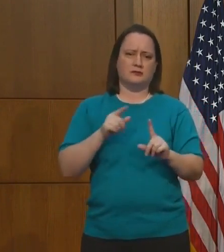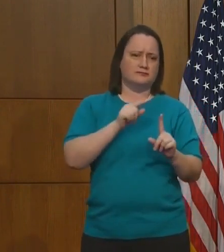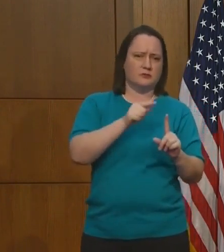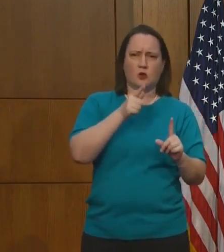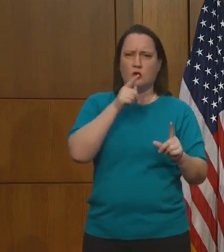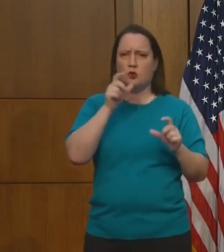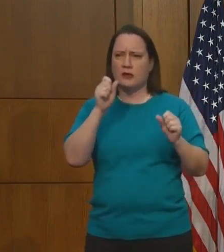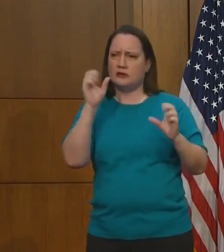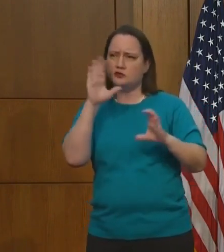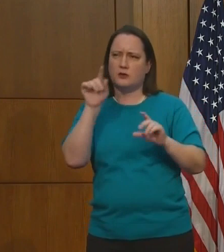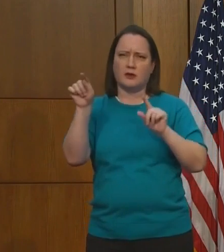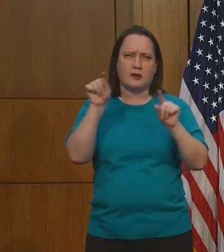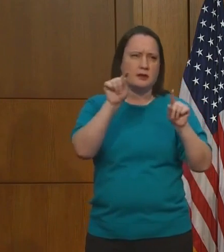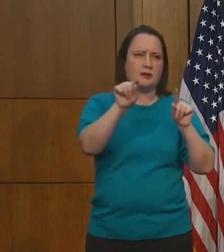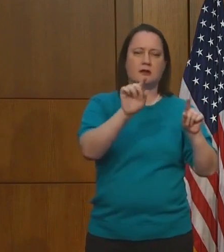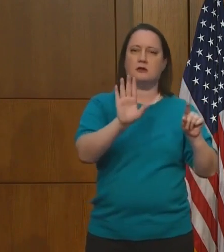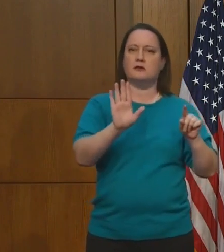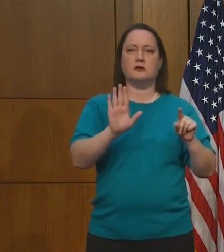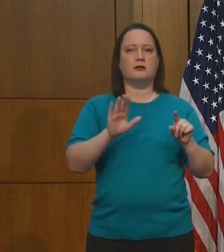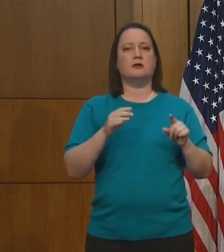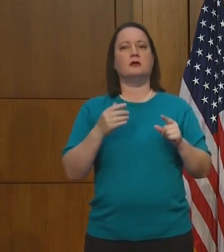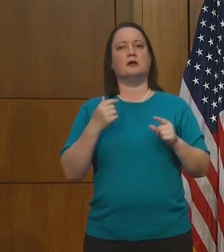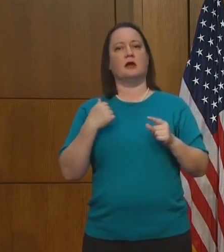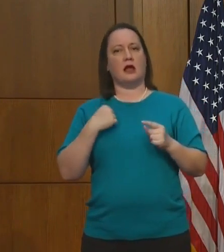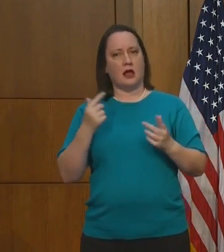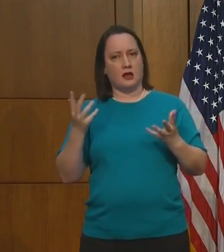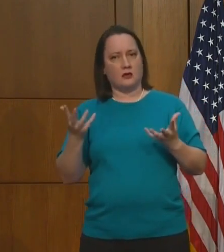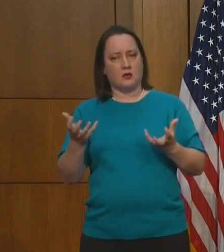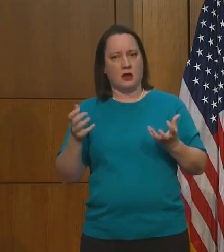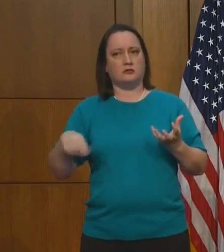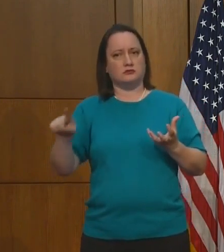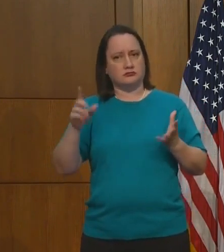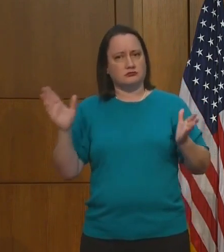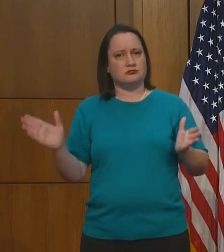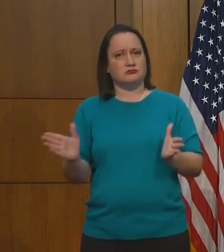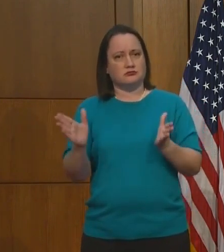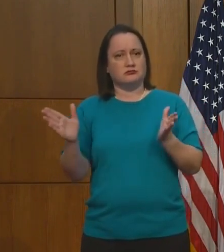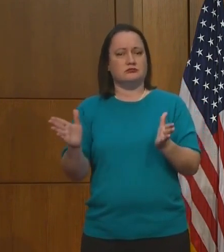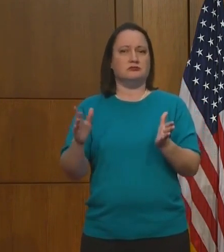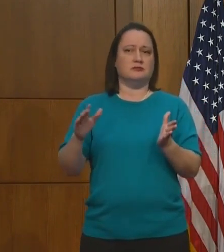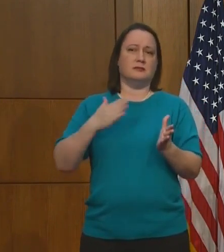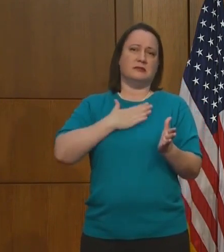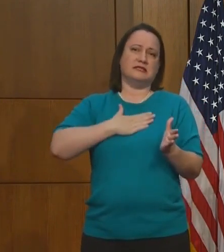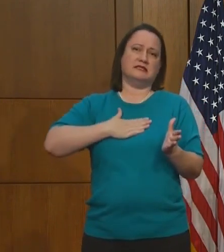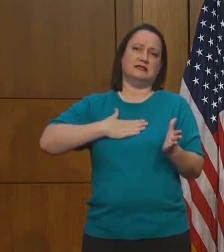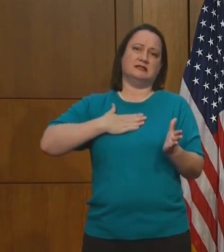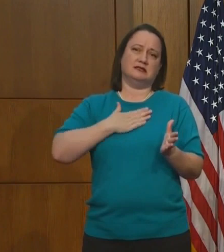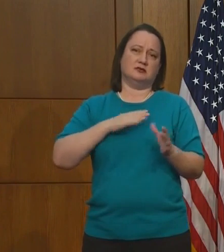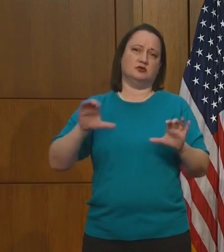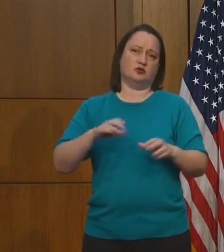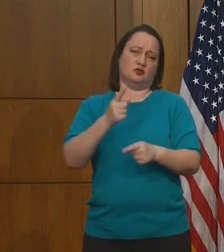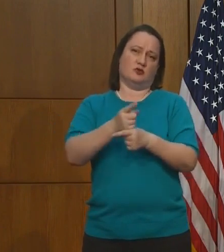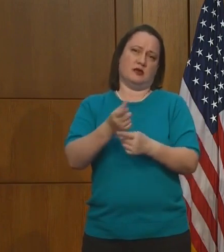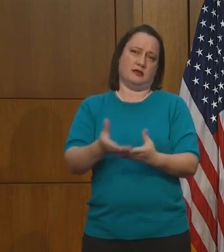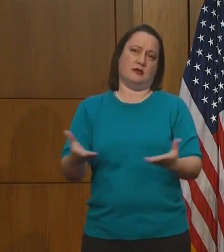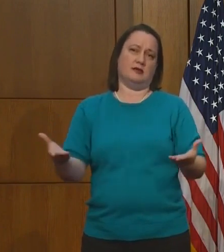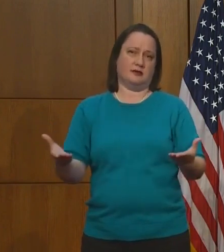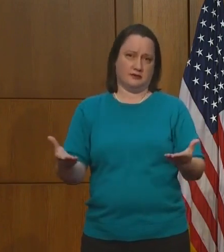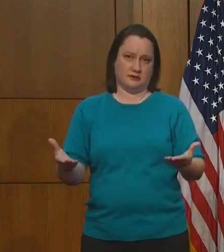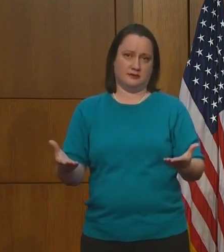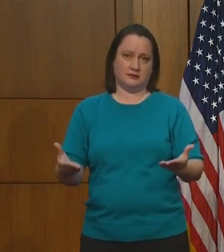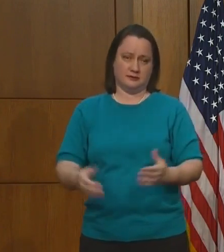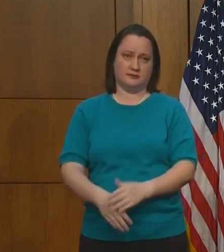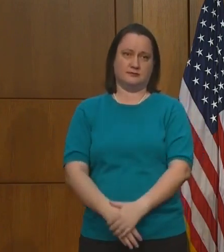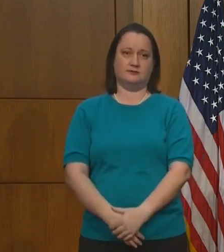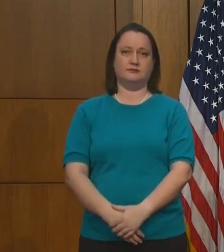by not wearing a mask, but I am looking for people to please do the right thing. I'm